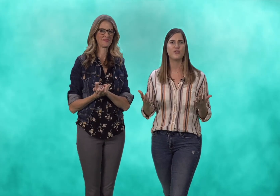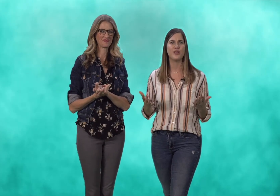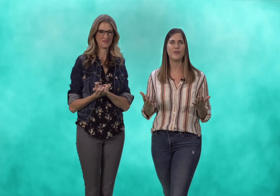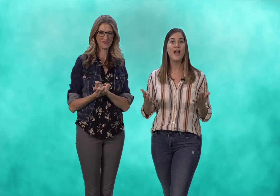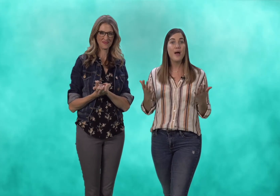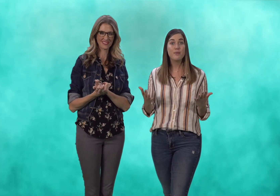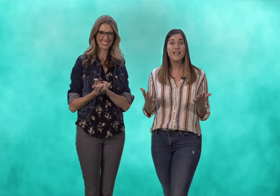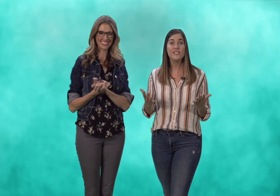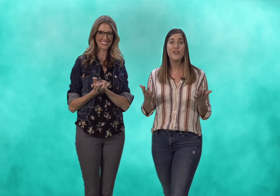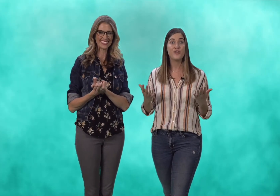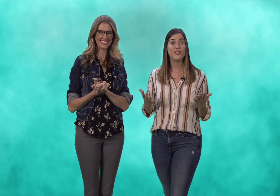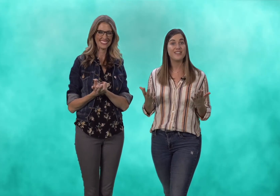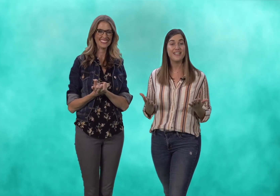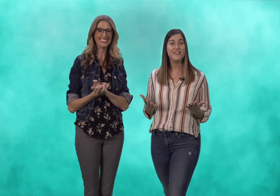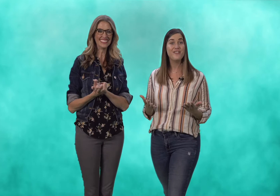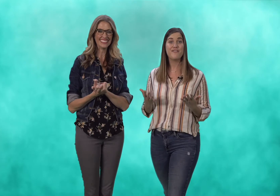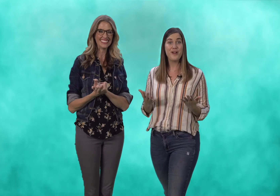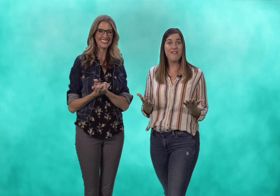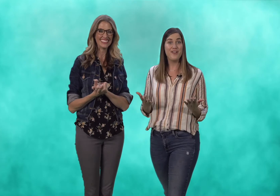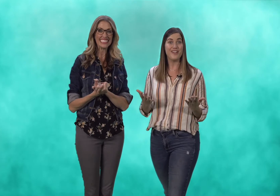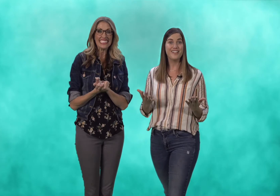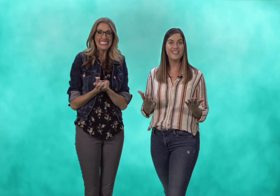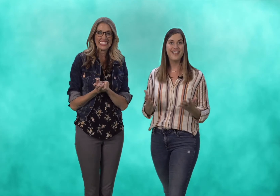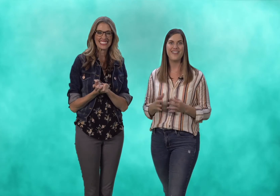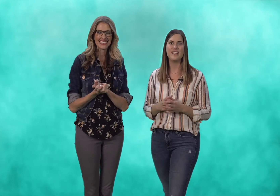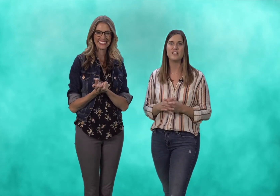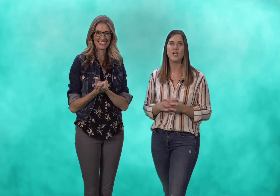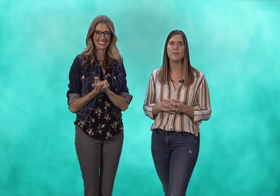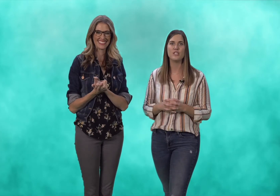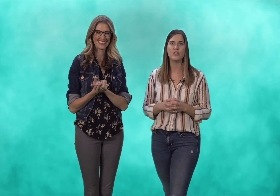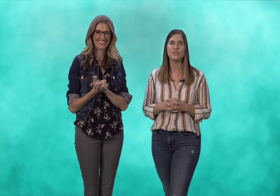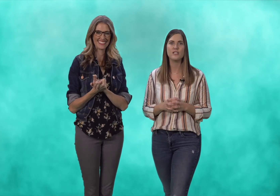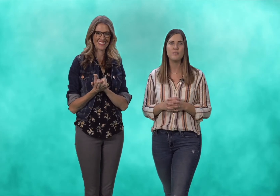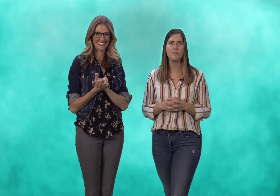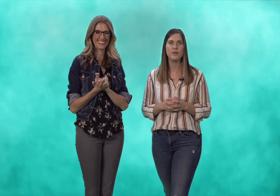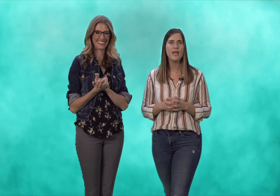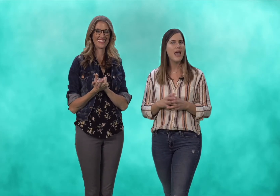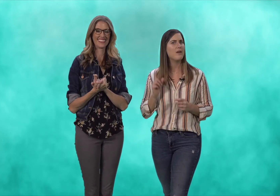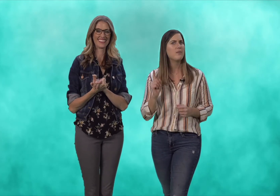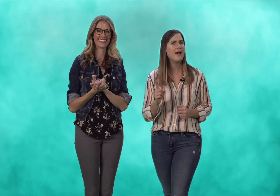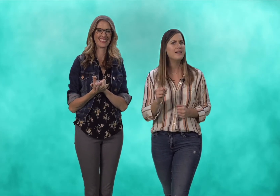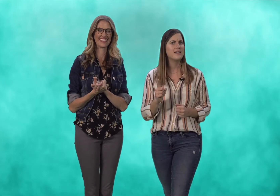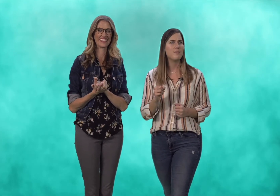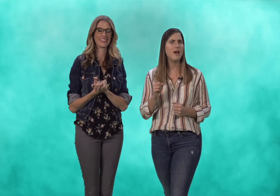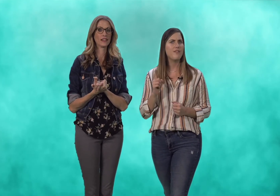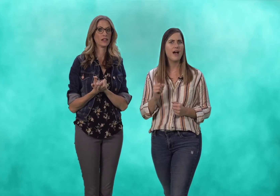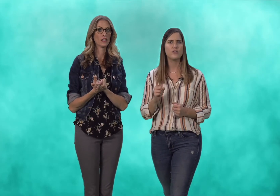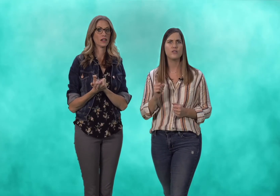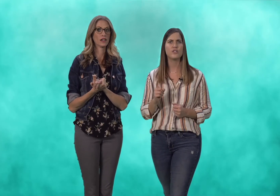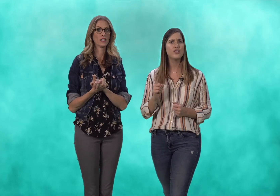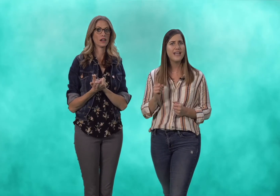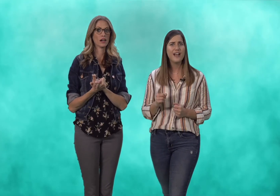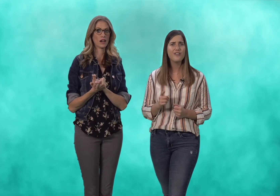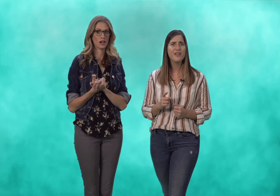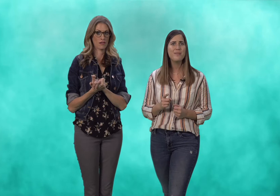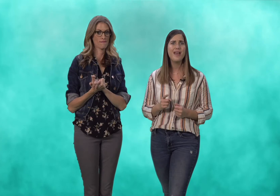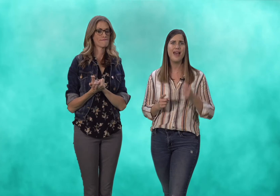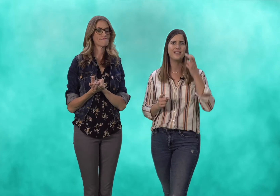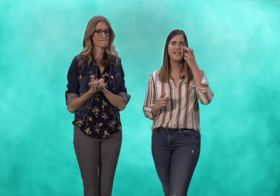you a place for you to live forever then solomon turned to the people and reminded them of how the lord took care of them and allowed